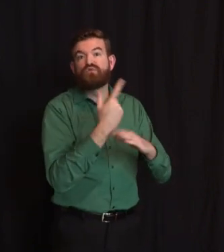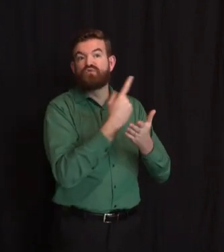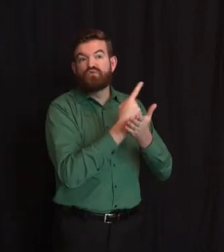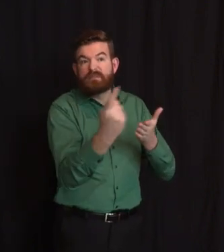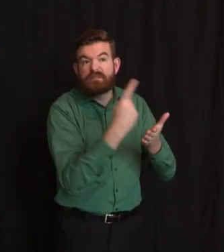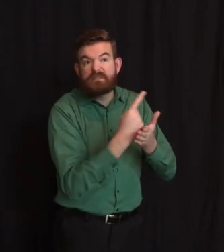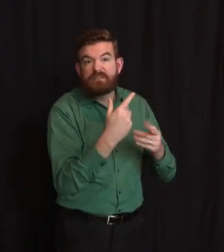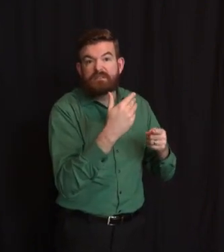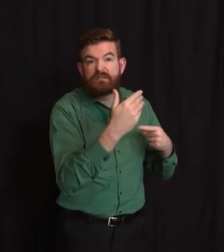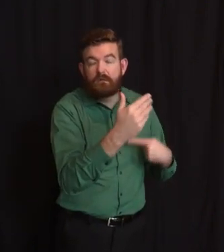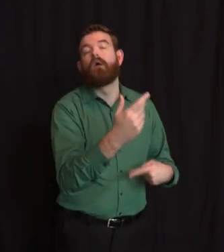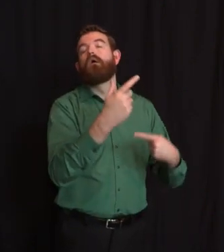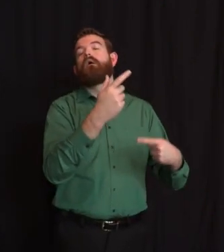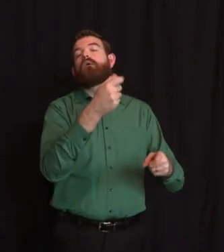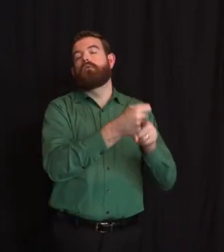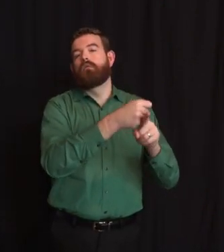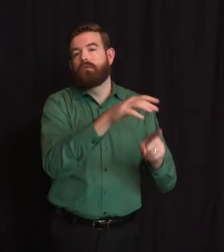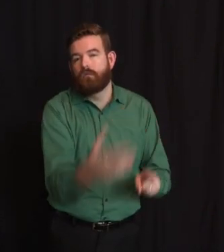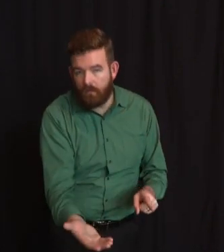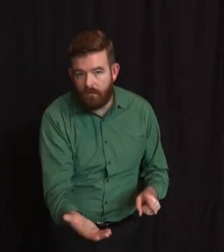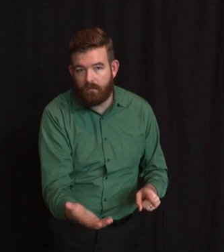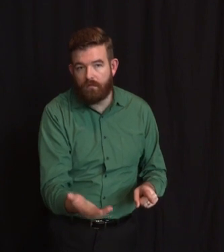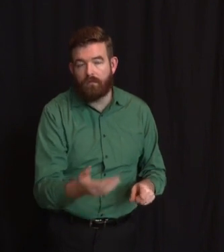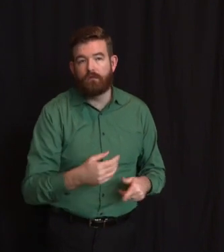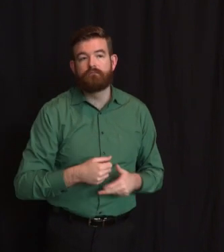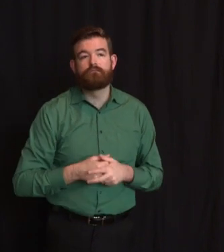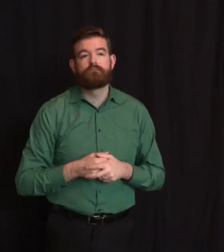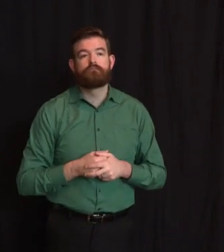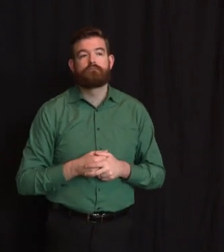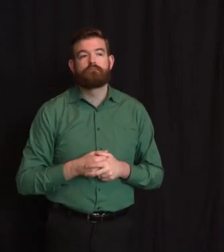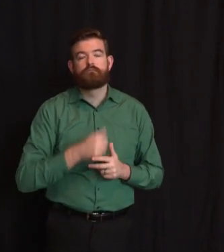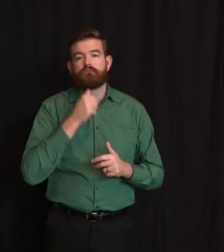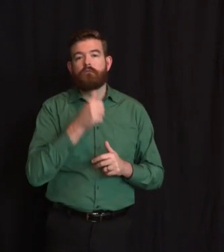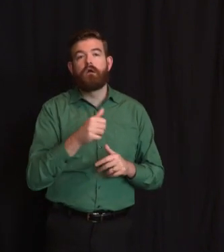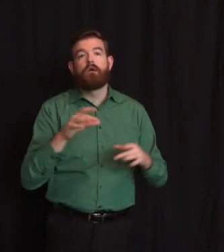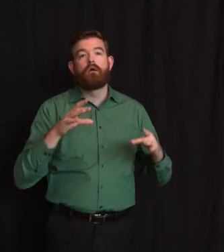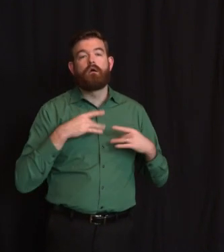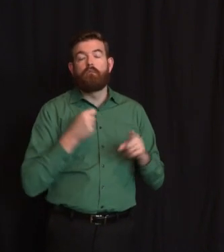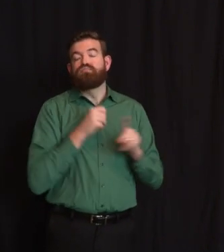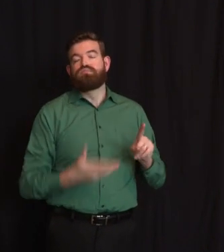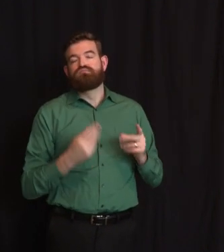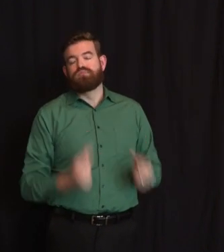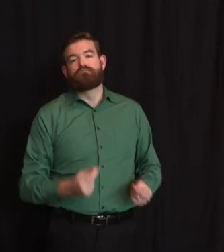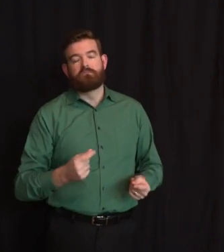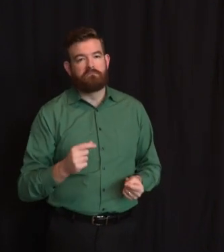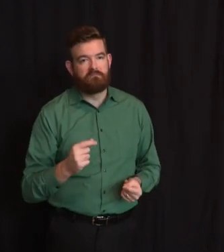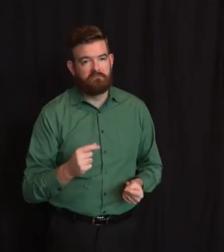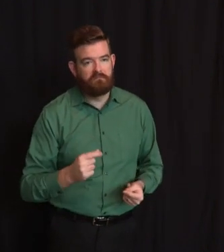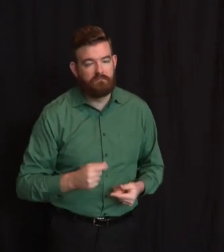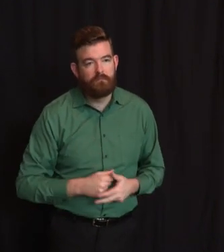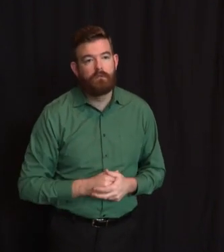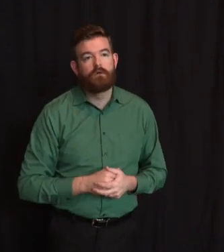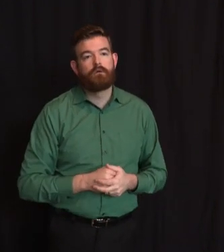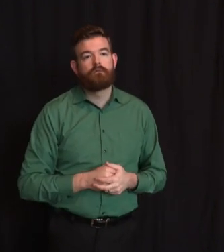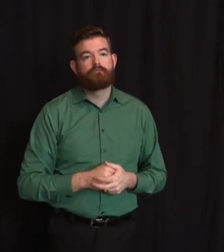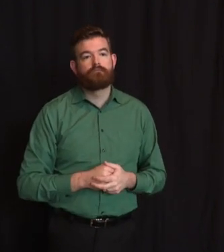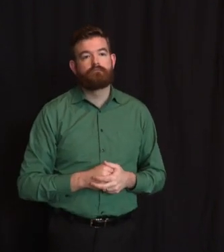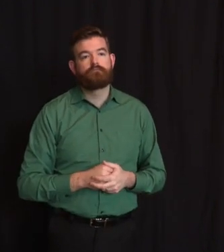the White House call. And, Judy, I don't want to put words in your mouth. You think the labs have partly caught up, but these are probably still five to seven days?